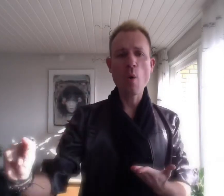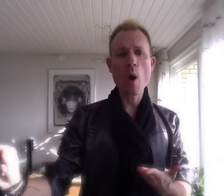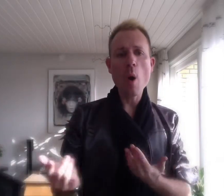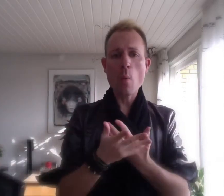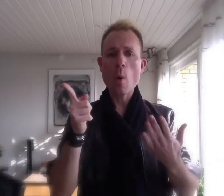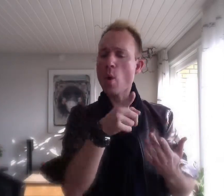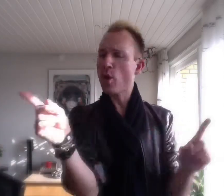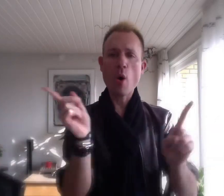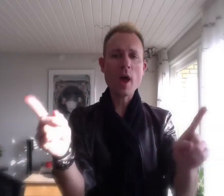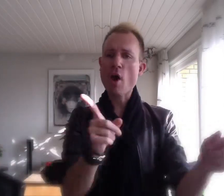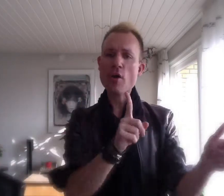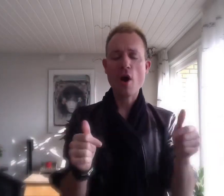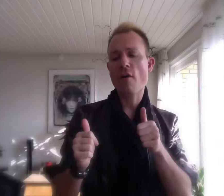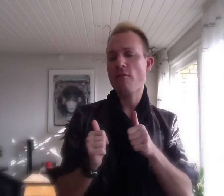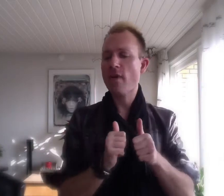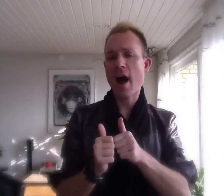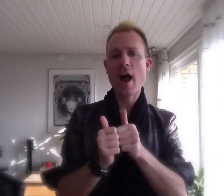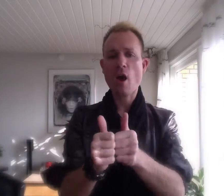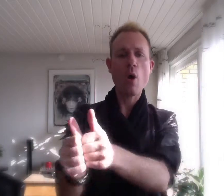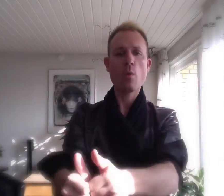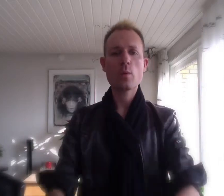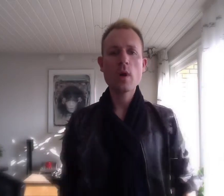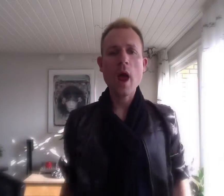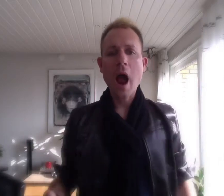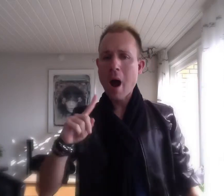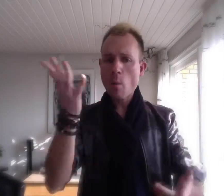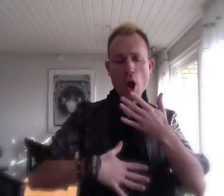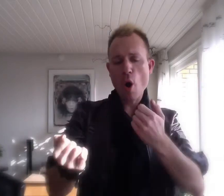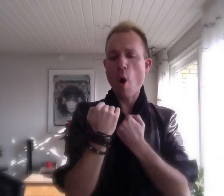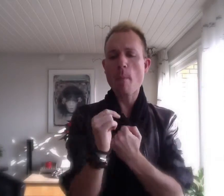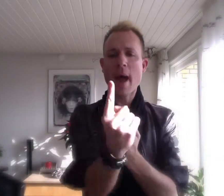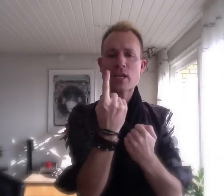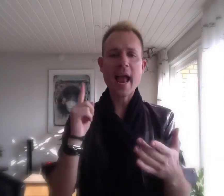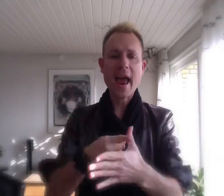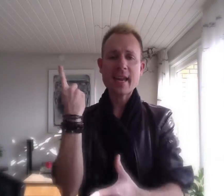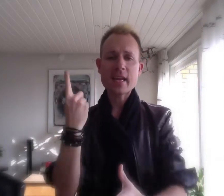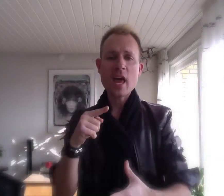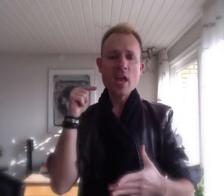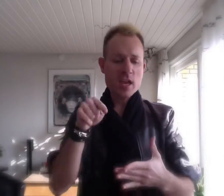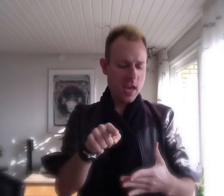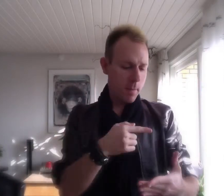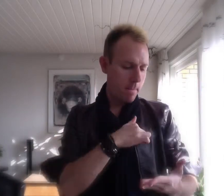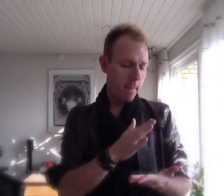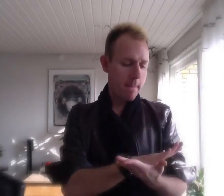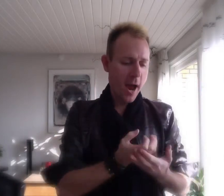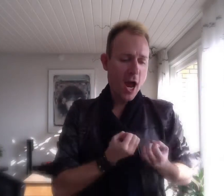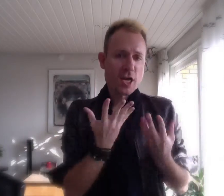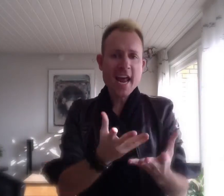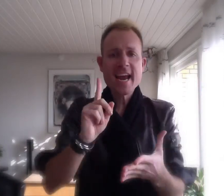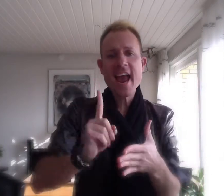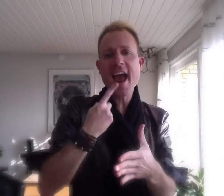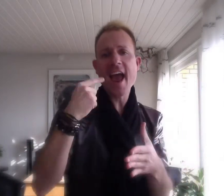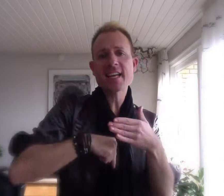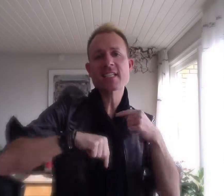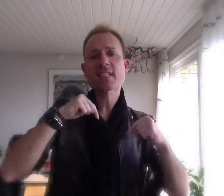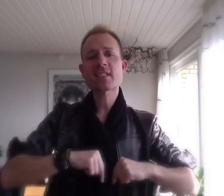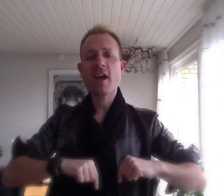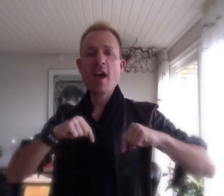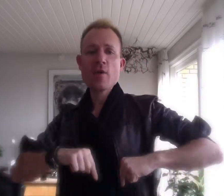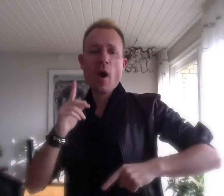Where you don't follow I will hold it back again This passion inside Can't run